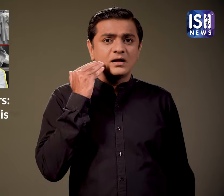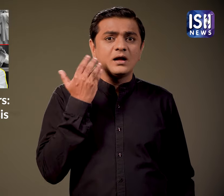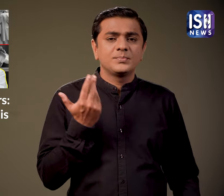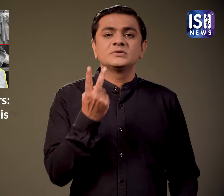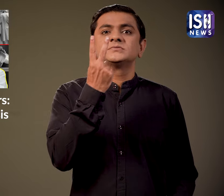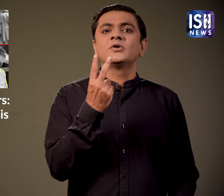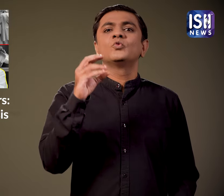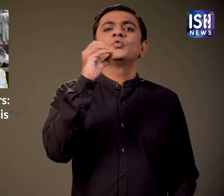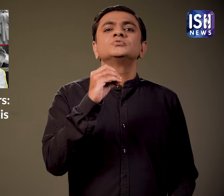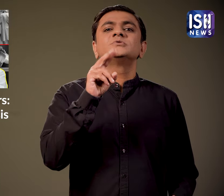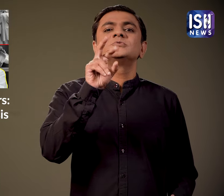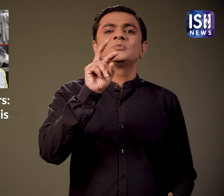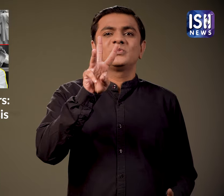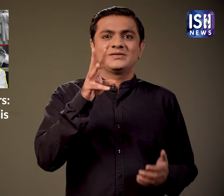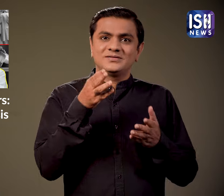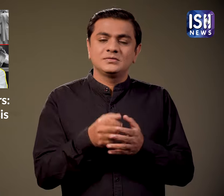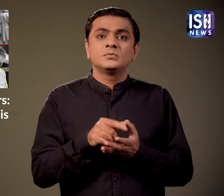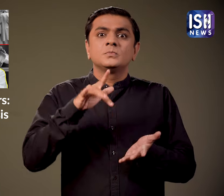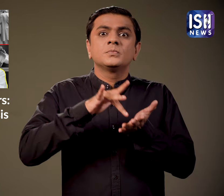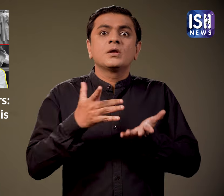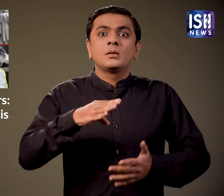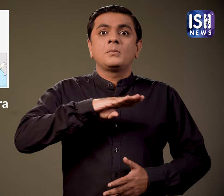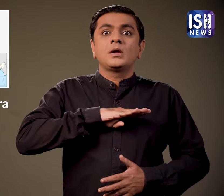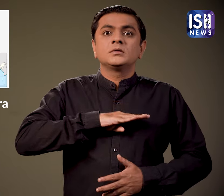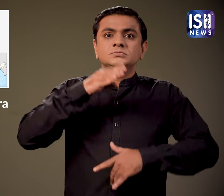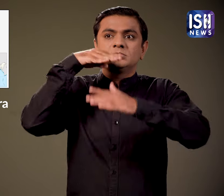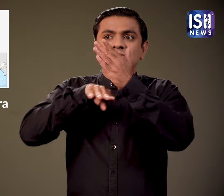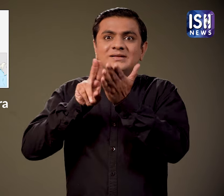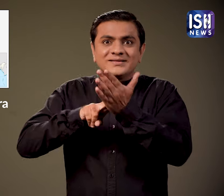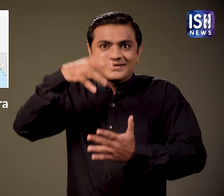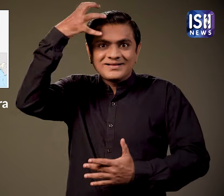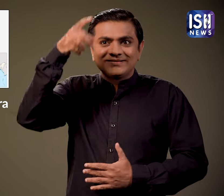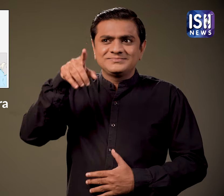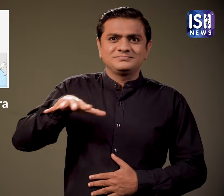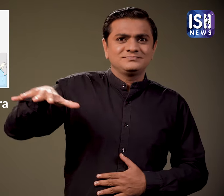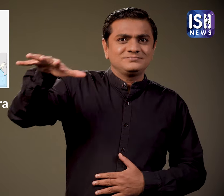On 2nd October in Nandedh Maharashtra, there was a hospital.